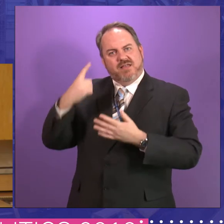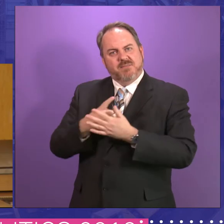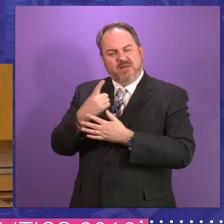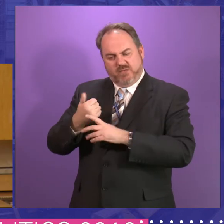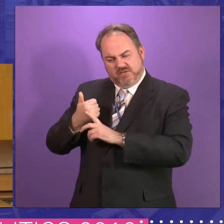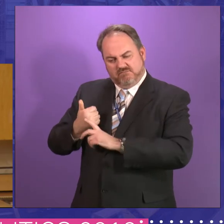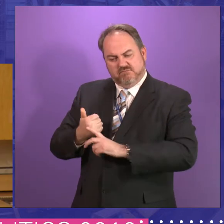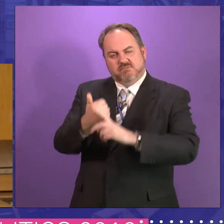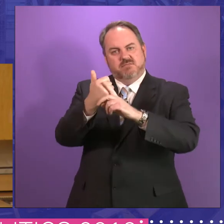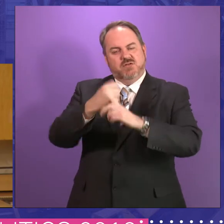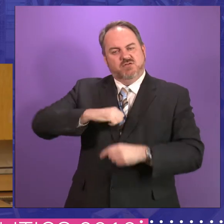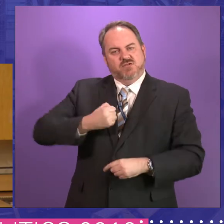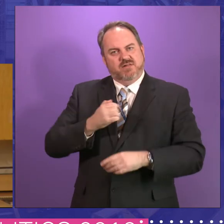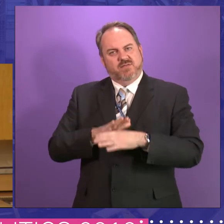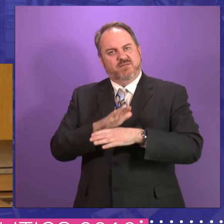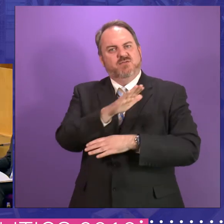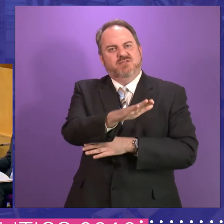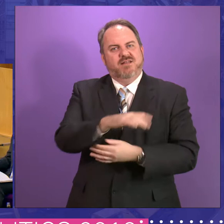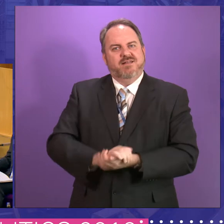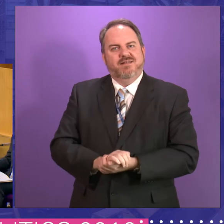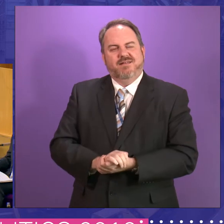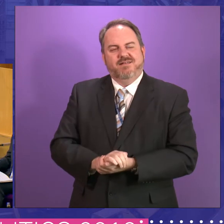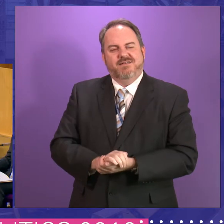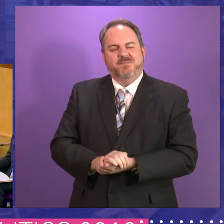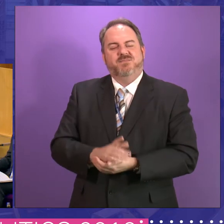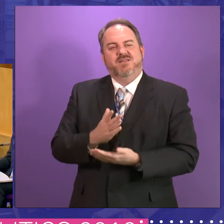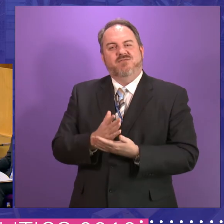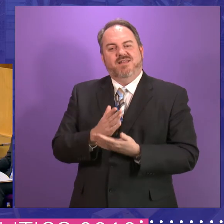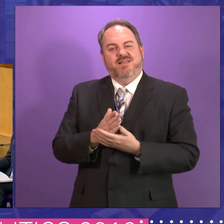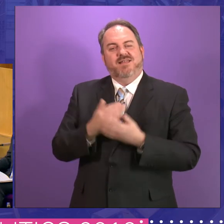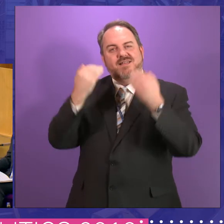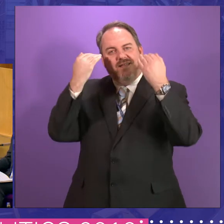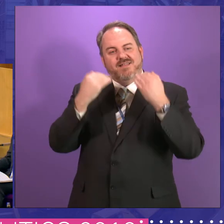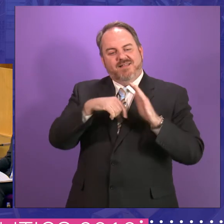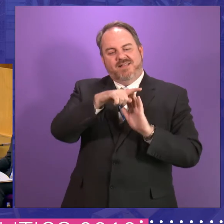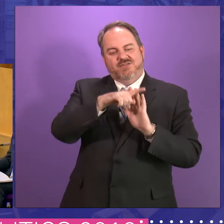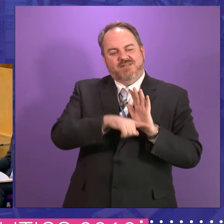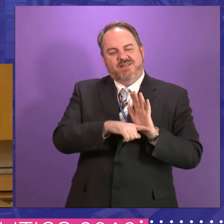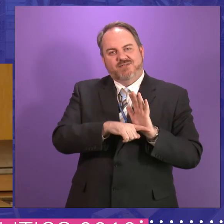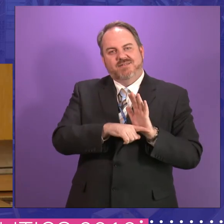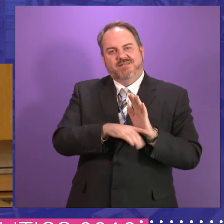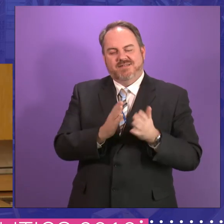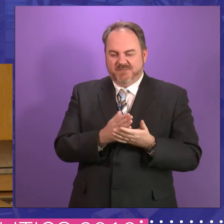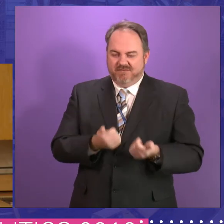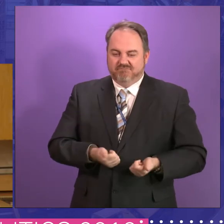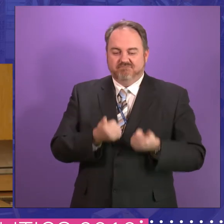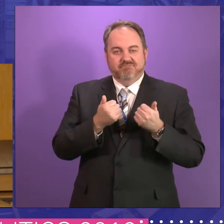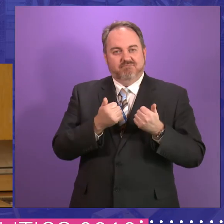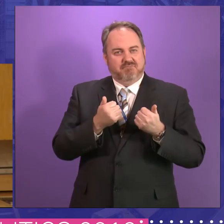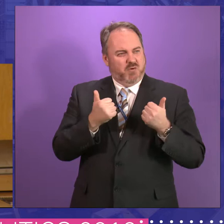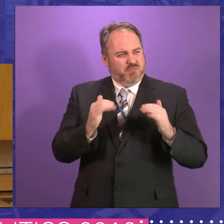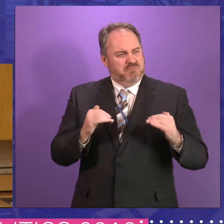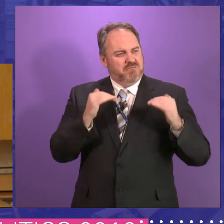the way that has been been outlined by the fact that not only have some of the legislation been sound secure for Scotland, but it's world-class